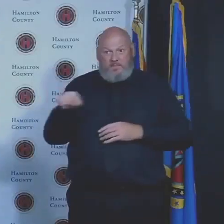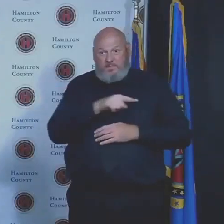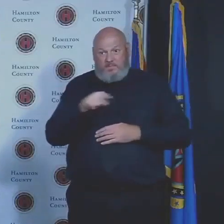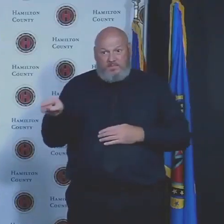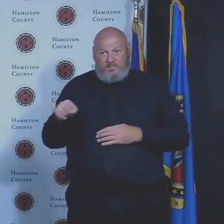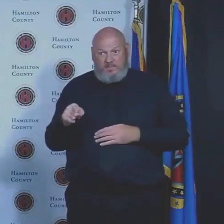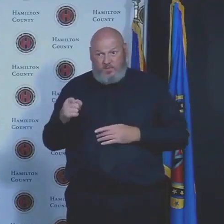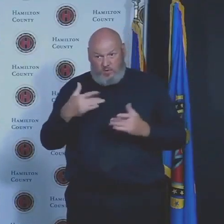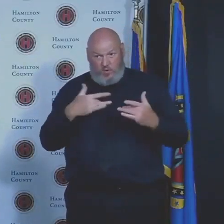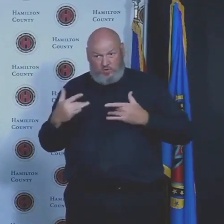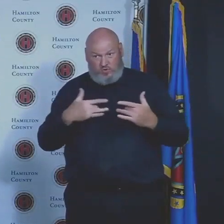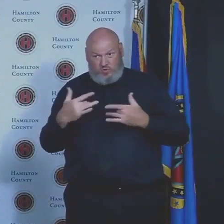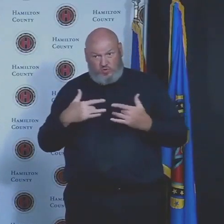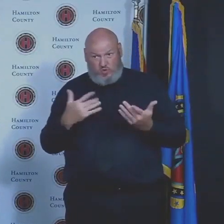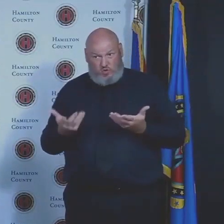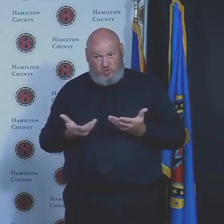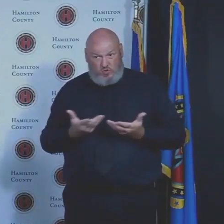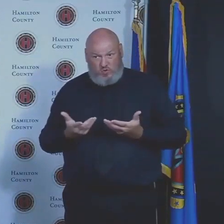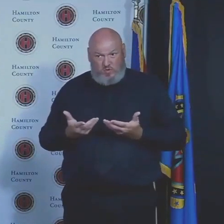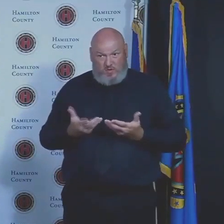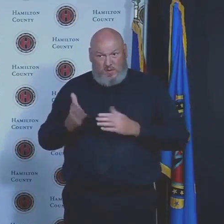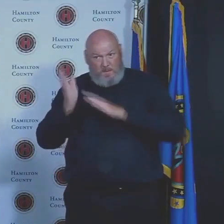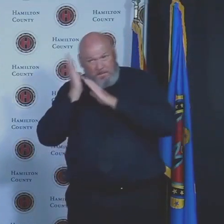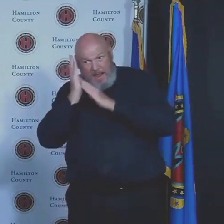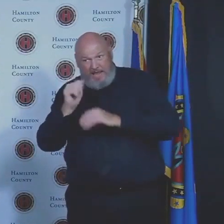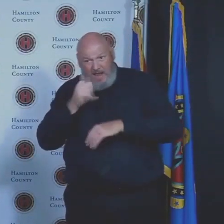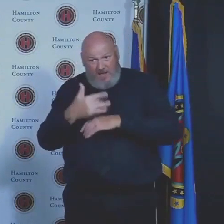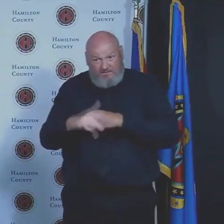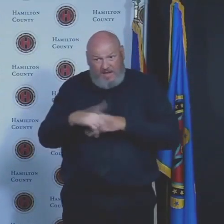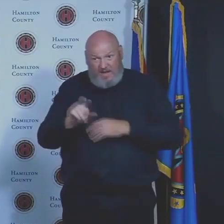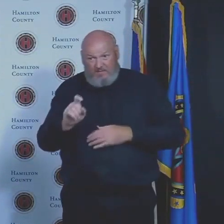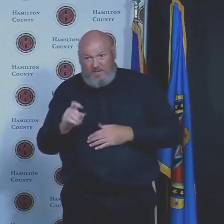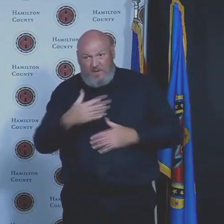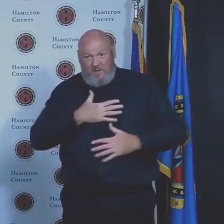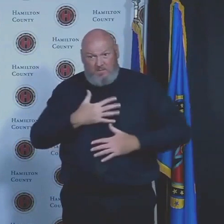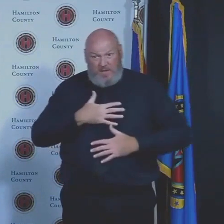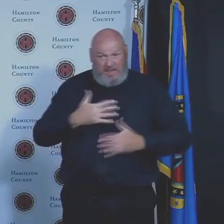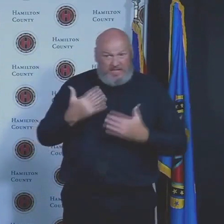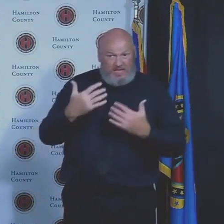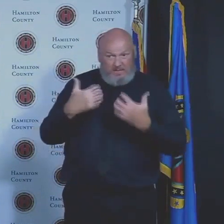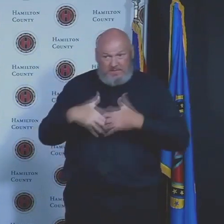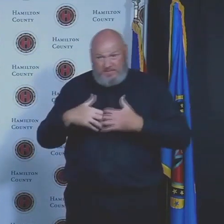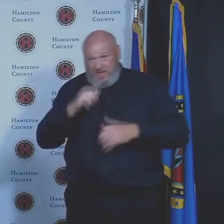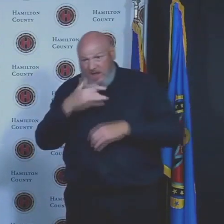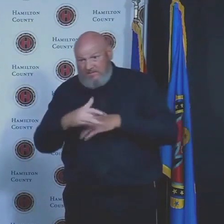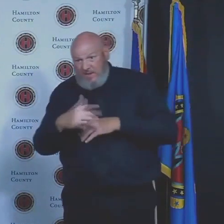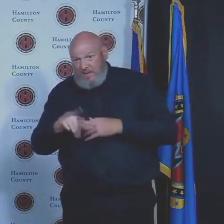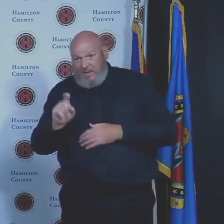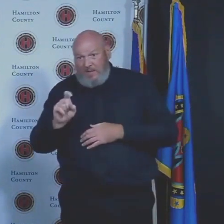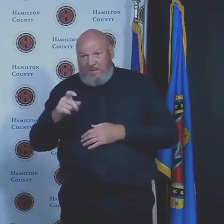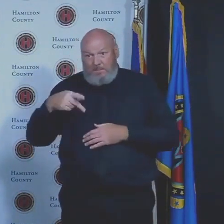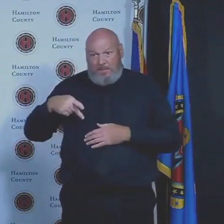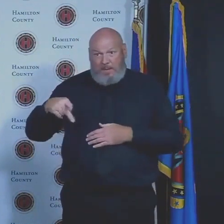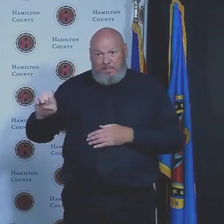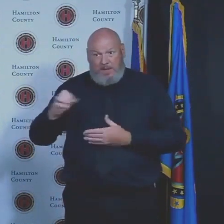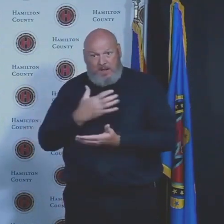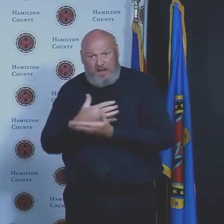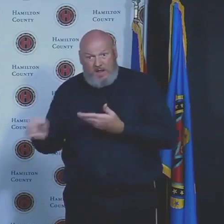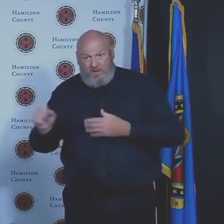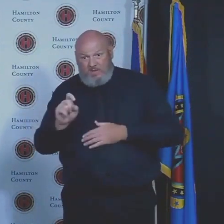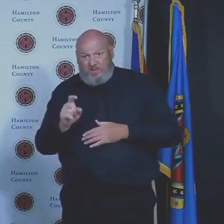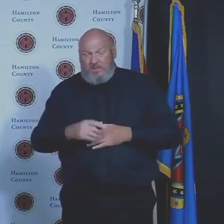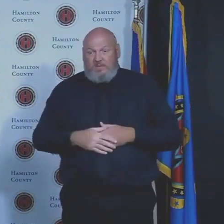with our capacity of beds, ventilators, and or PPE? As of right now,